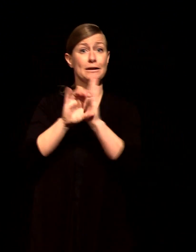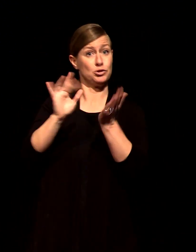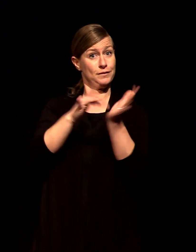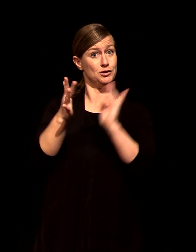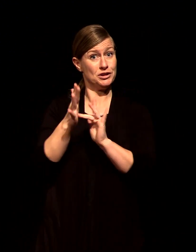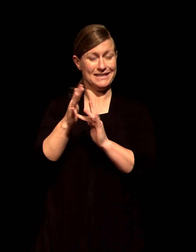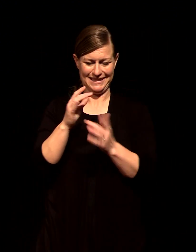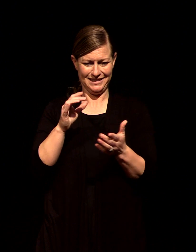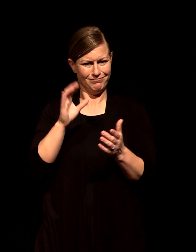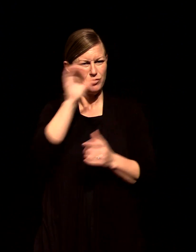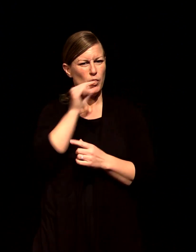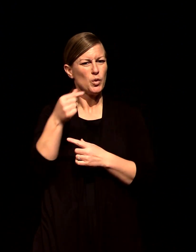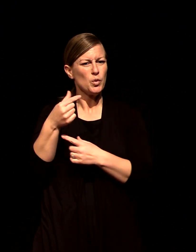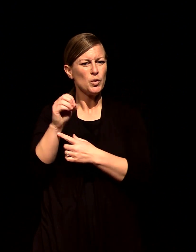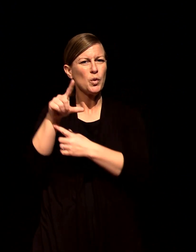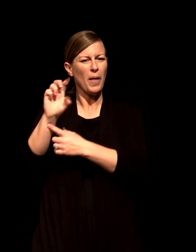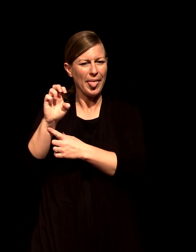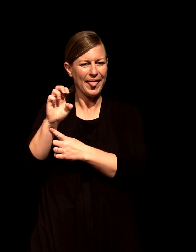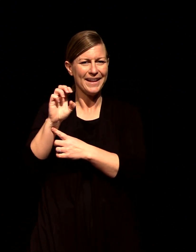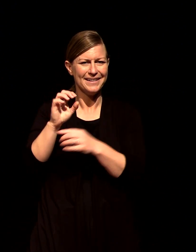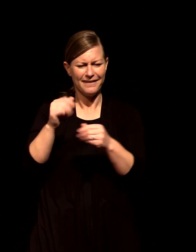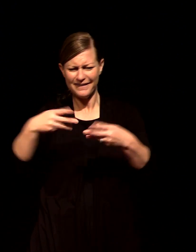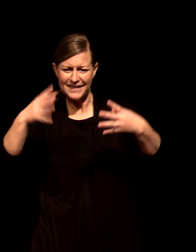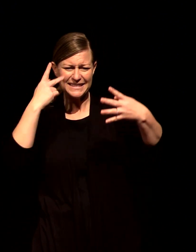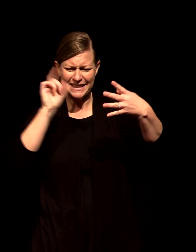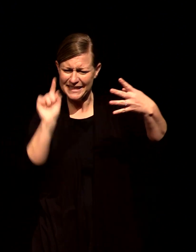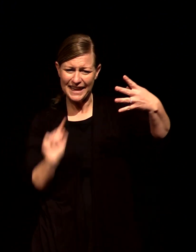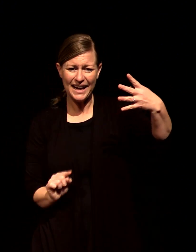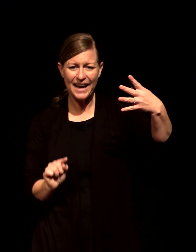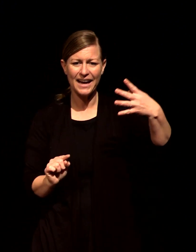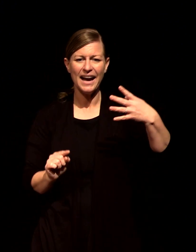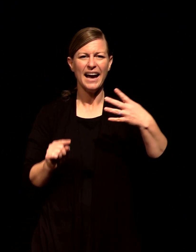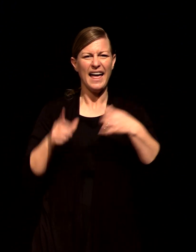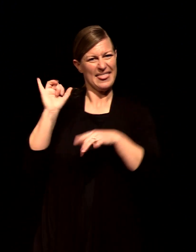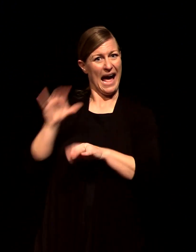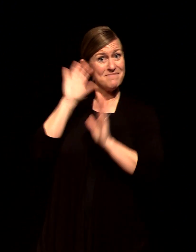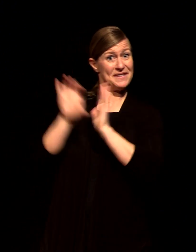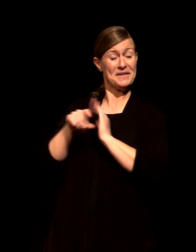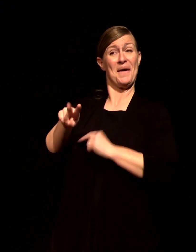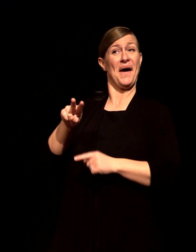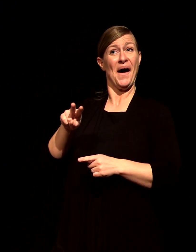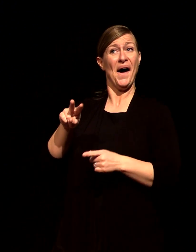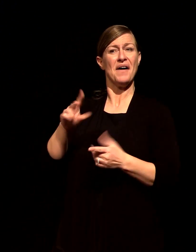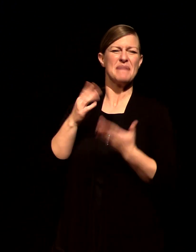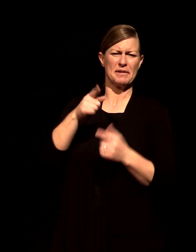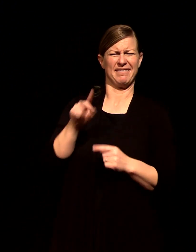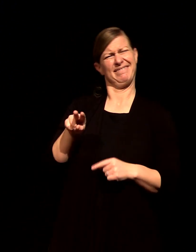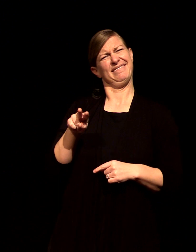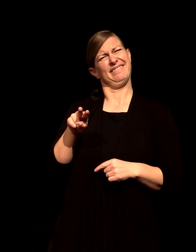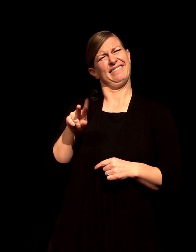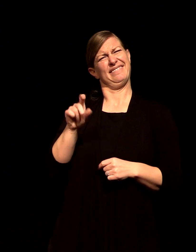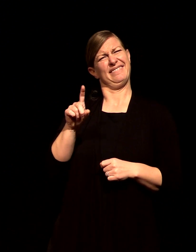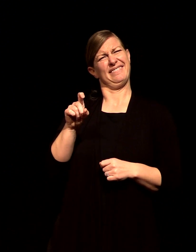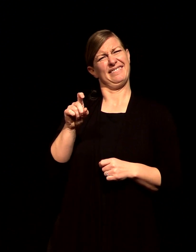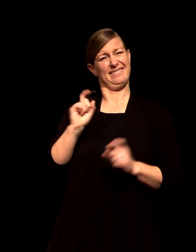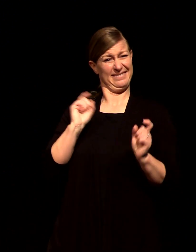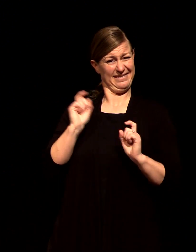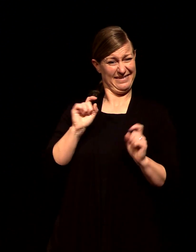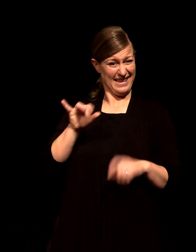but isn't there something even about that picture where you're like I don't know and so how do we know this to be true how do we know